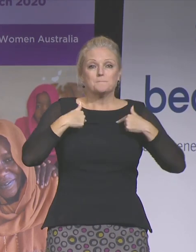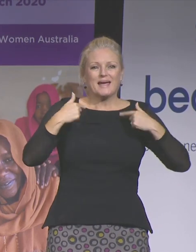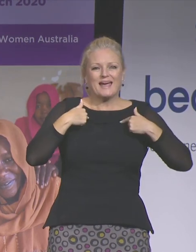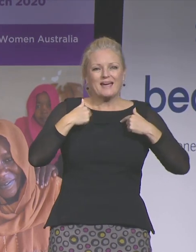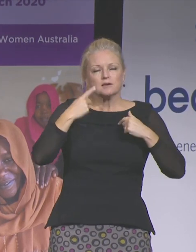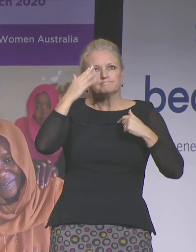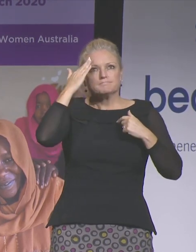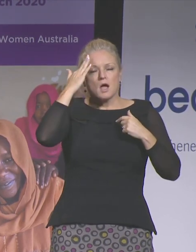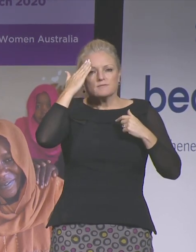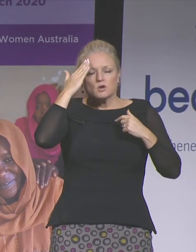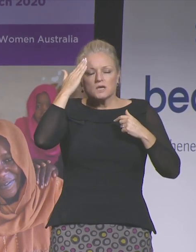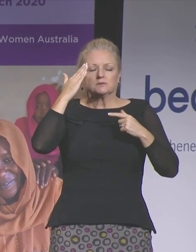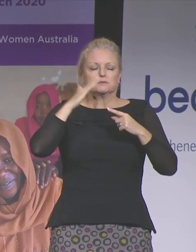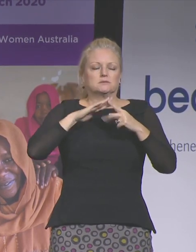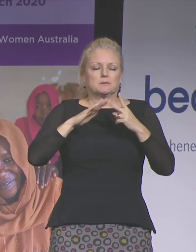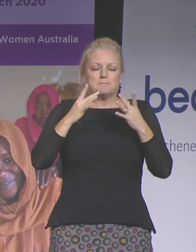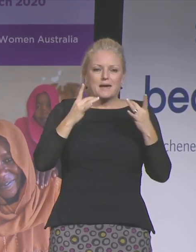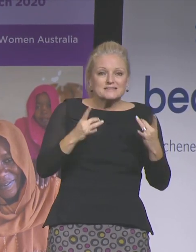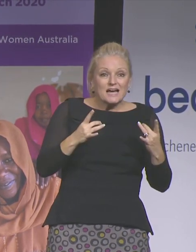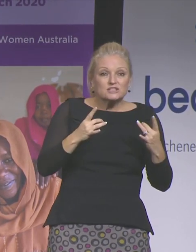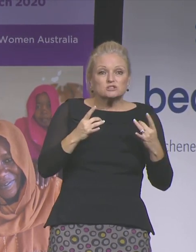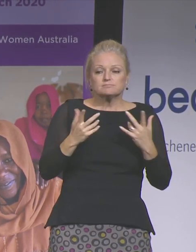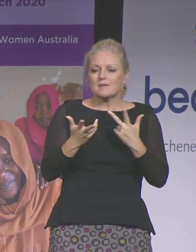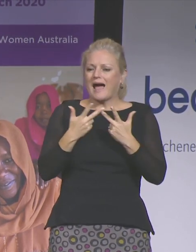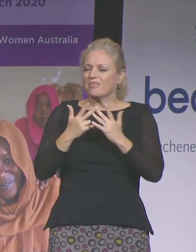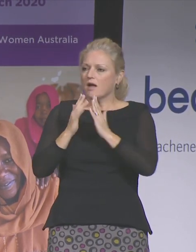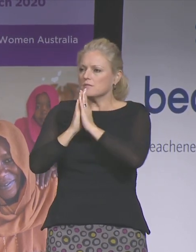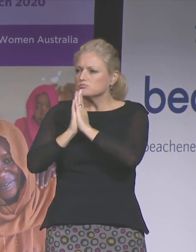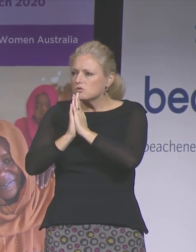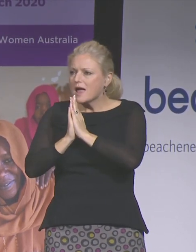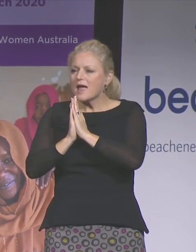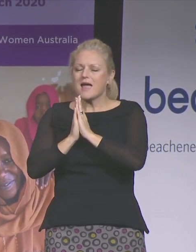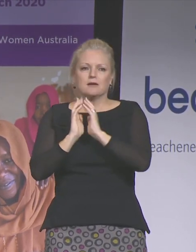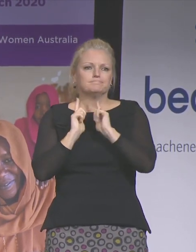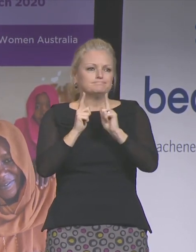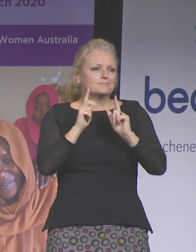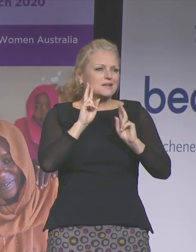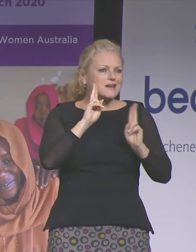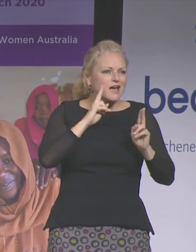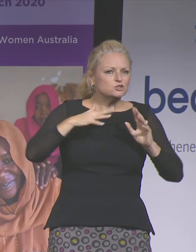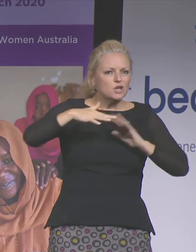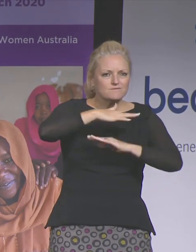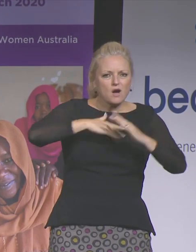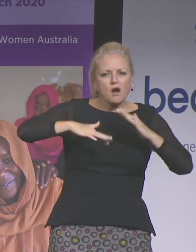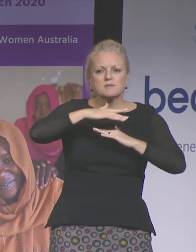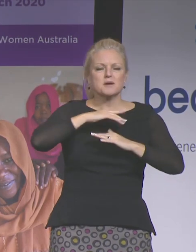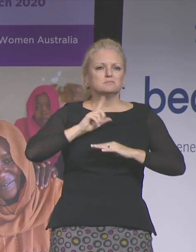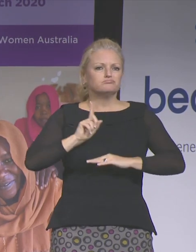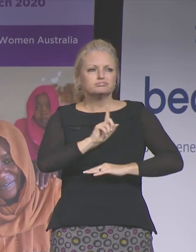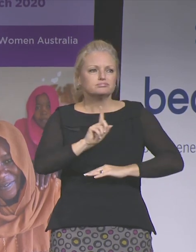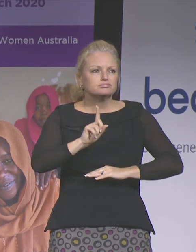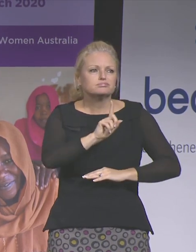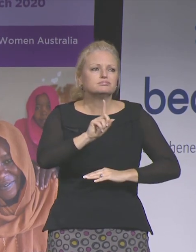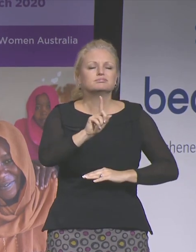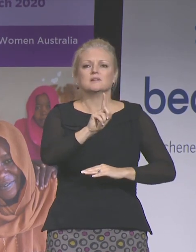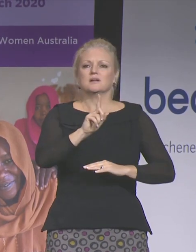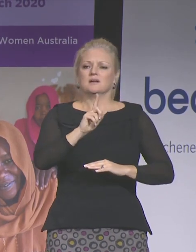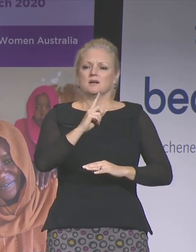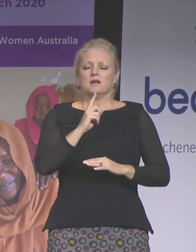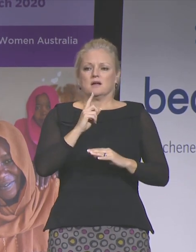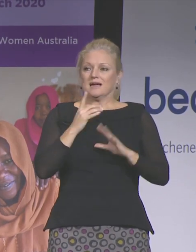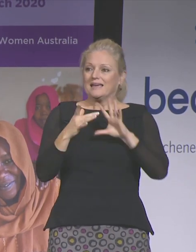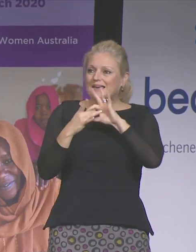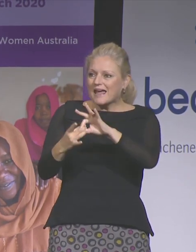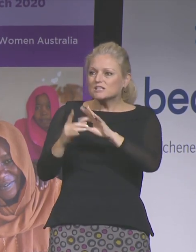faith or prayer or being in nature or silence. It's absolutely about connection with family and friends,